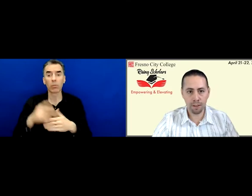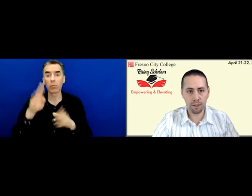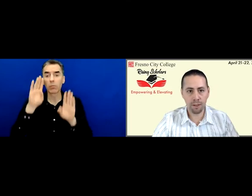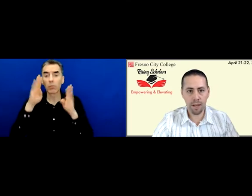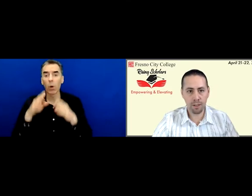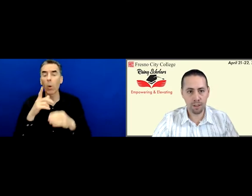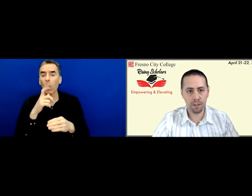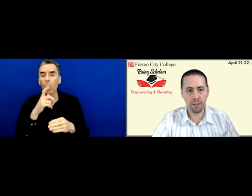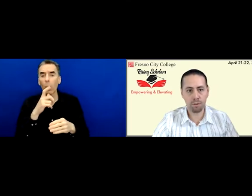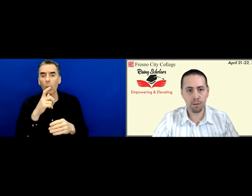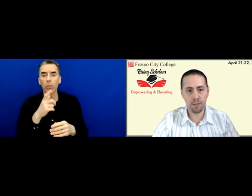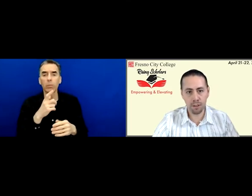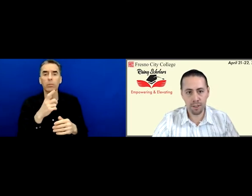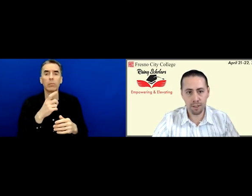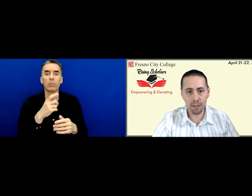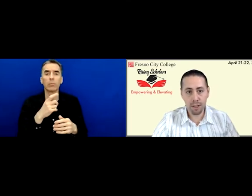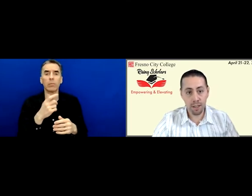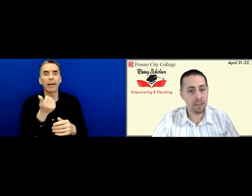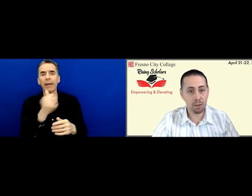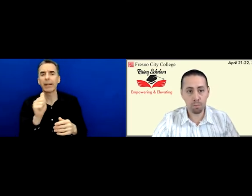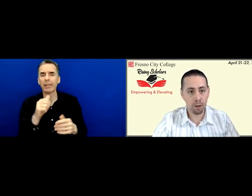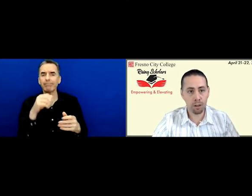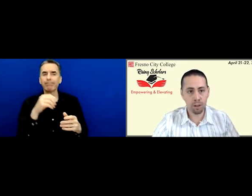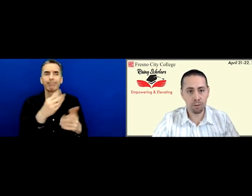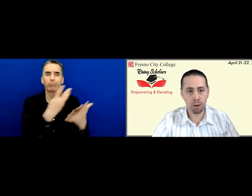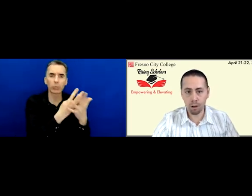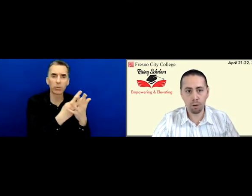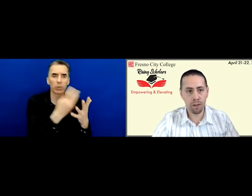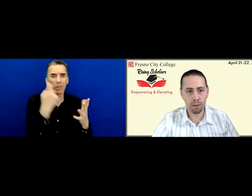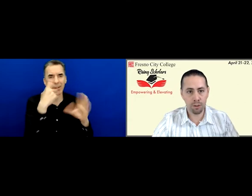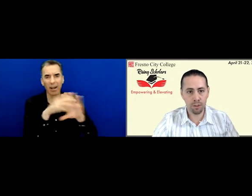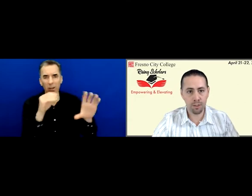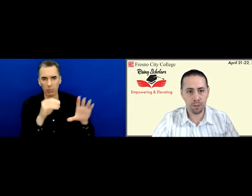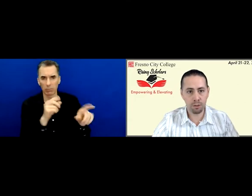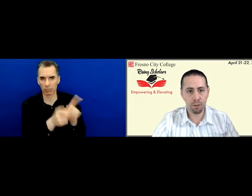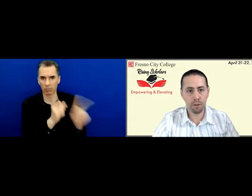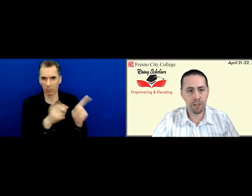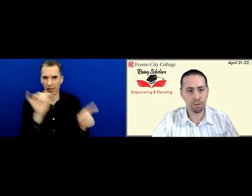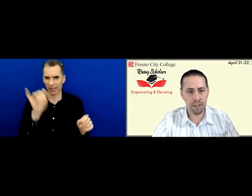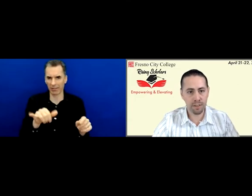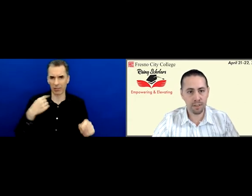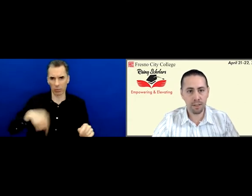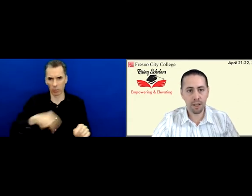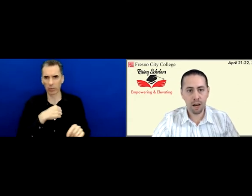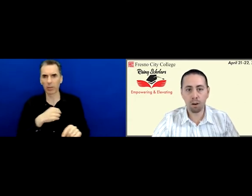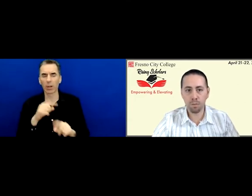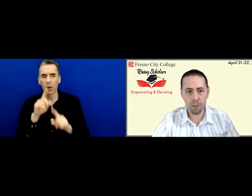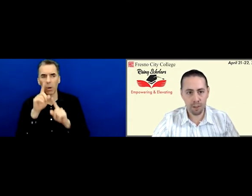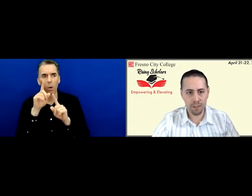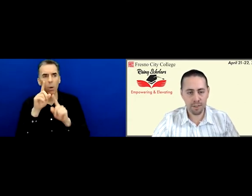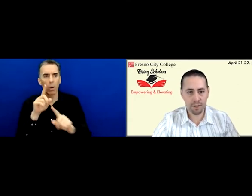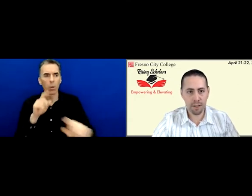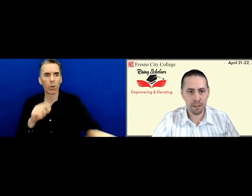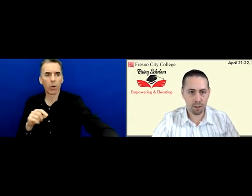impacted, and justice-involved students, is certainly part of our ongoing efforts to redress outcome